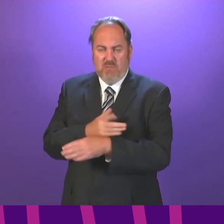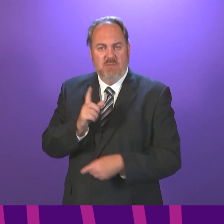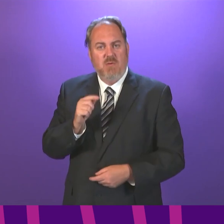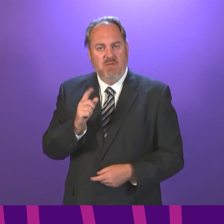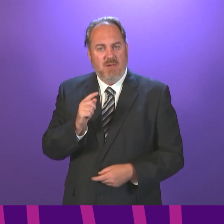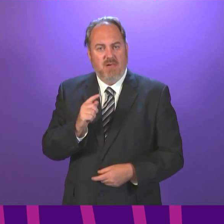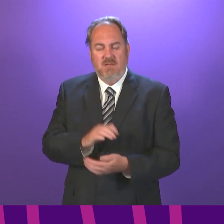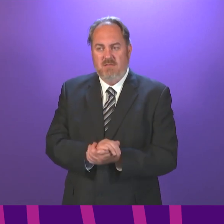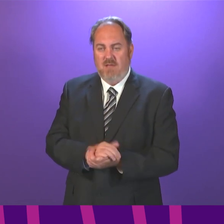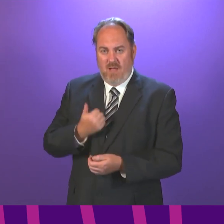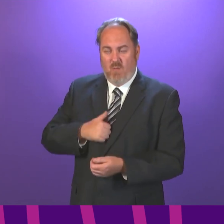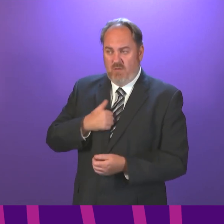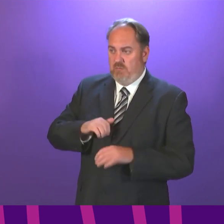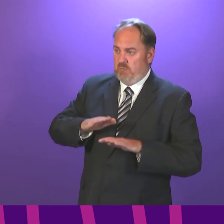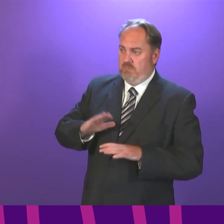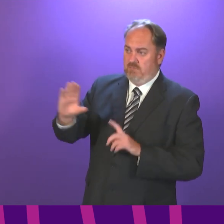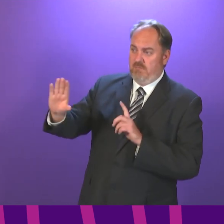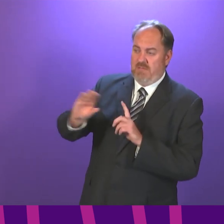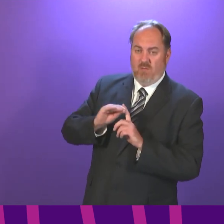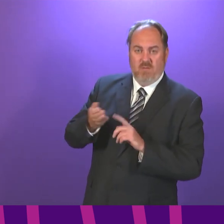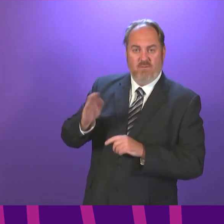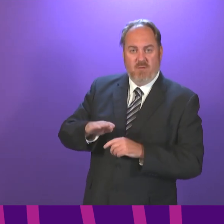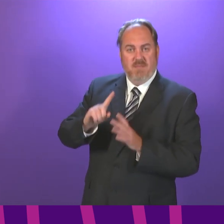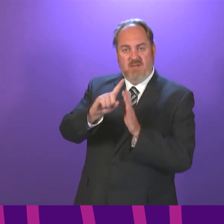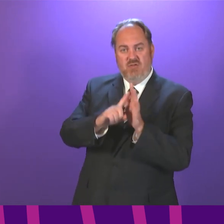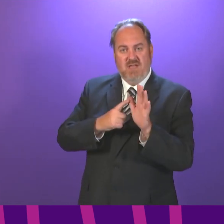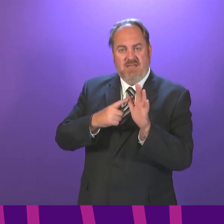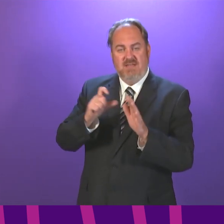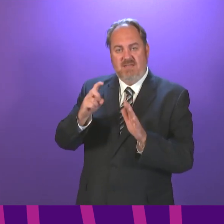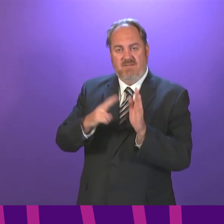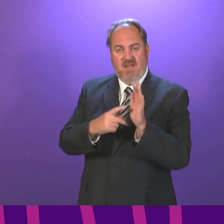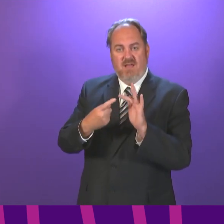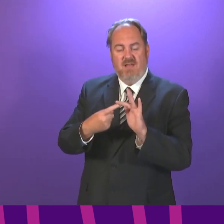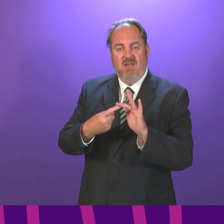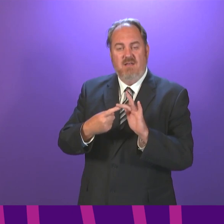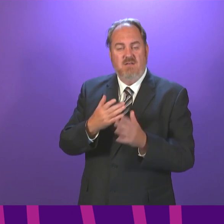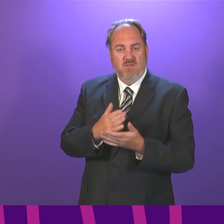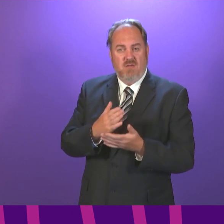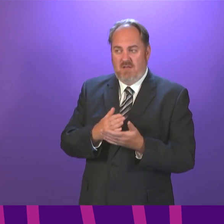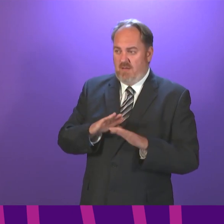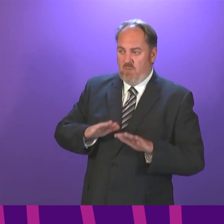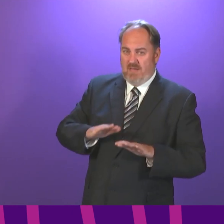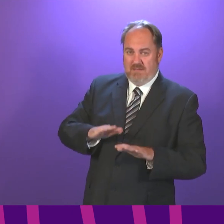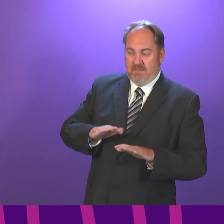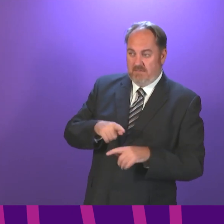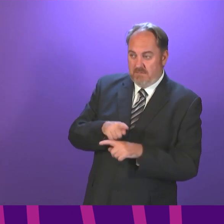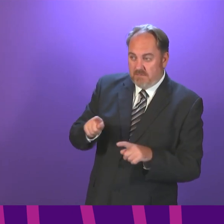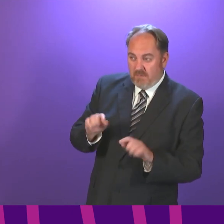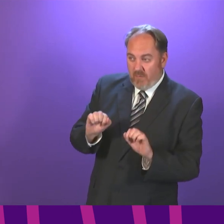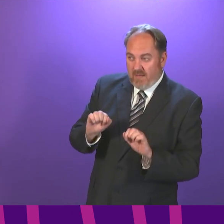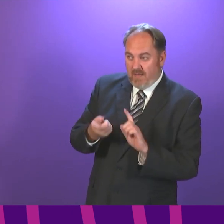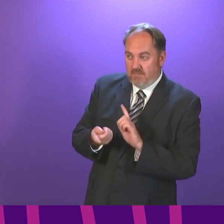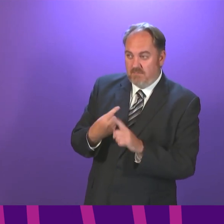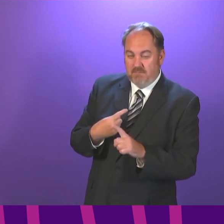get this updated advice as quickly as possible. I am anxious to see whether it advises what I am hoping it does.